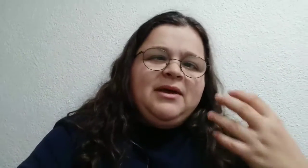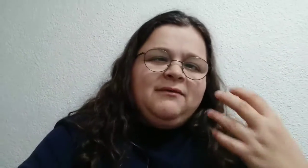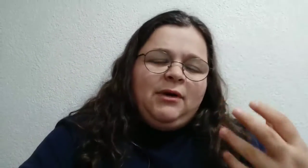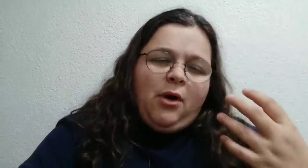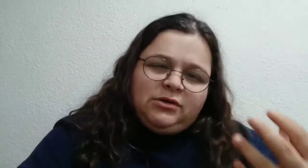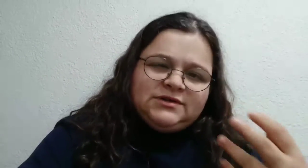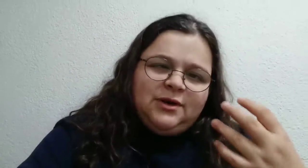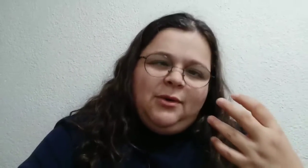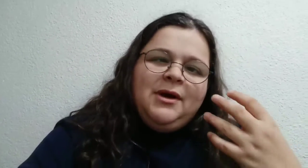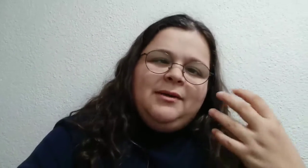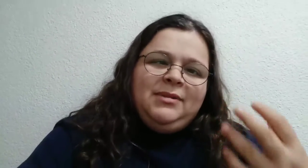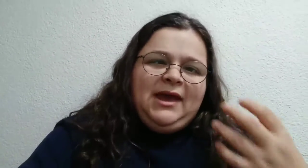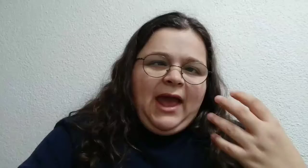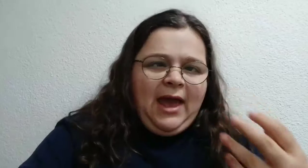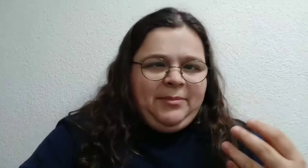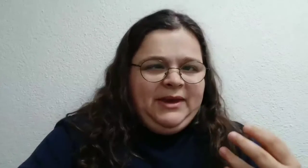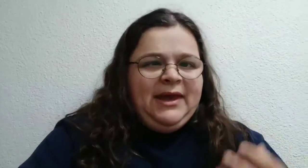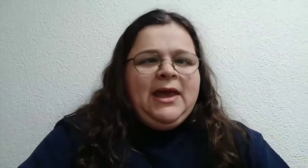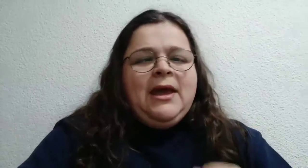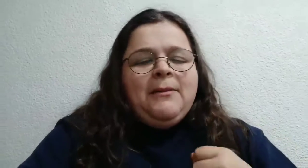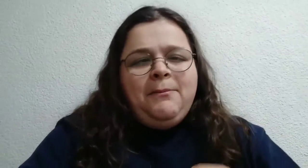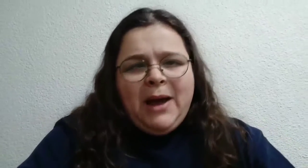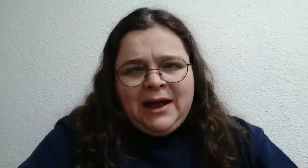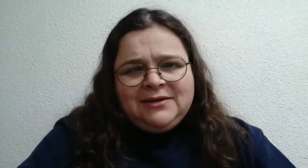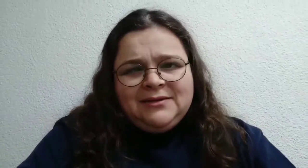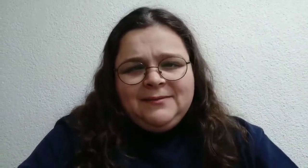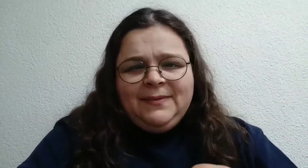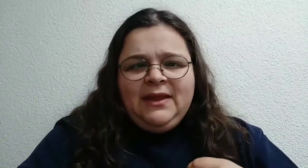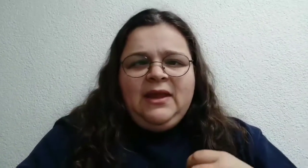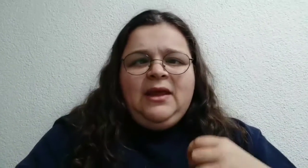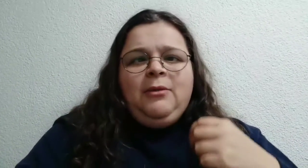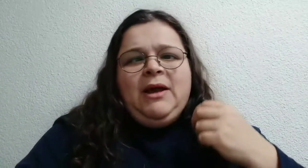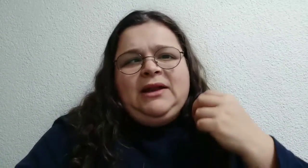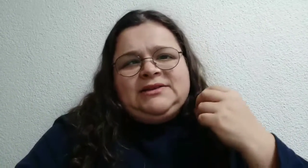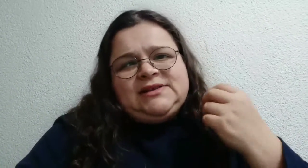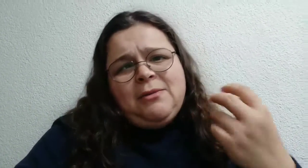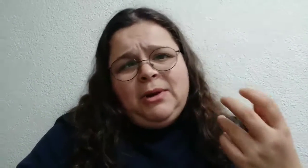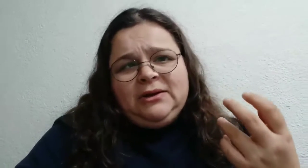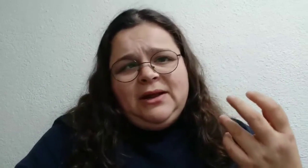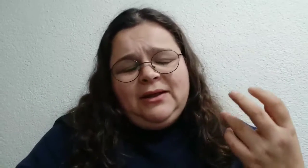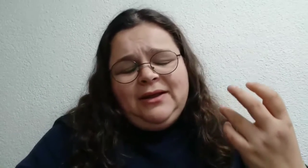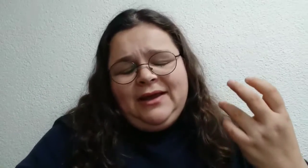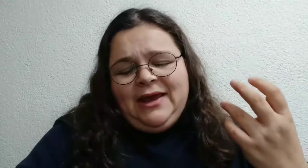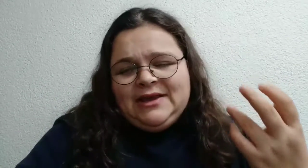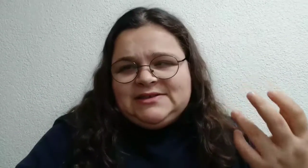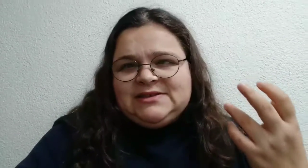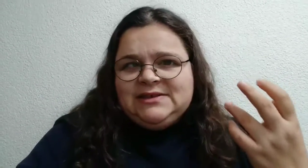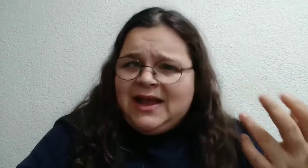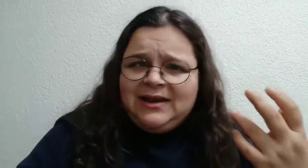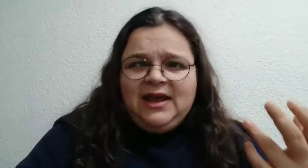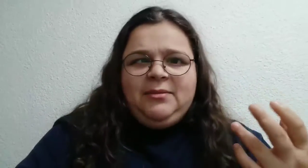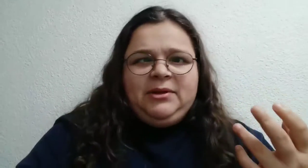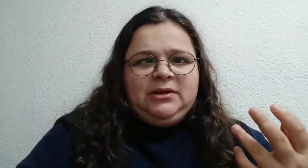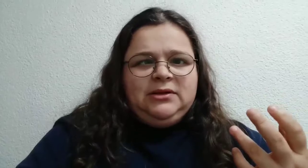will also be happy. But when someone is not able